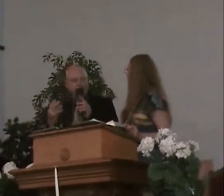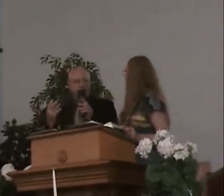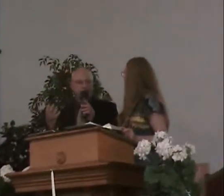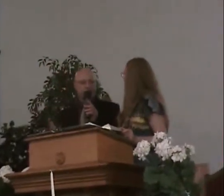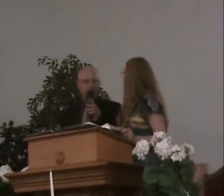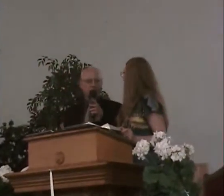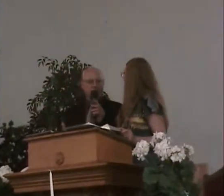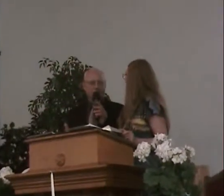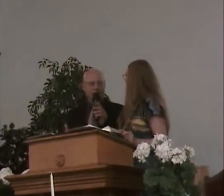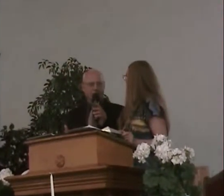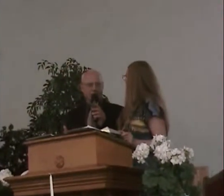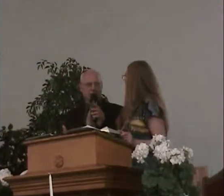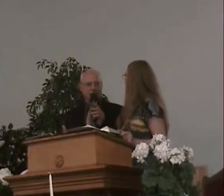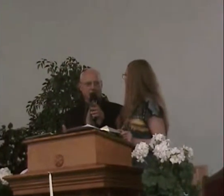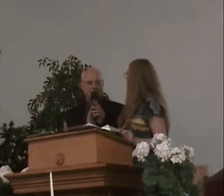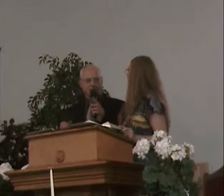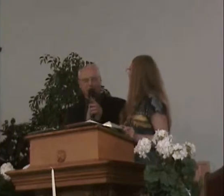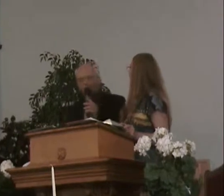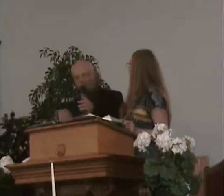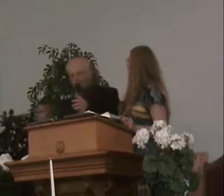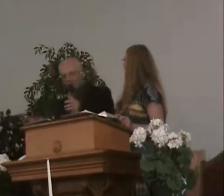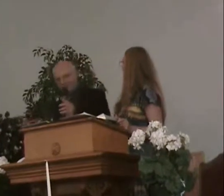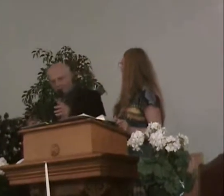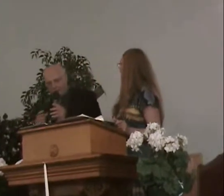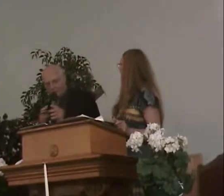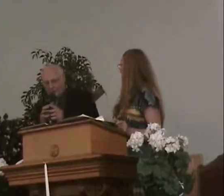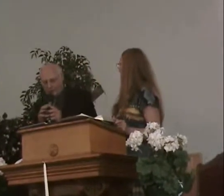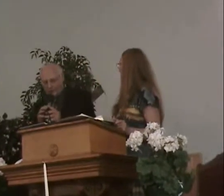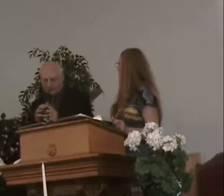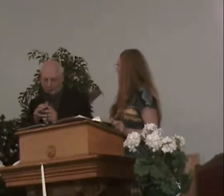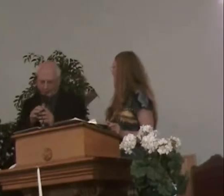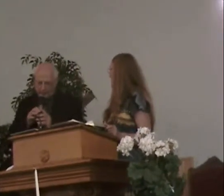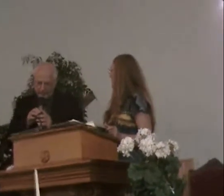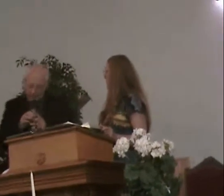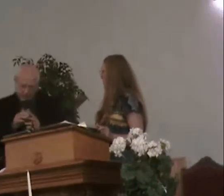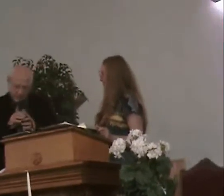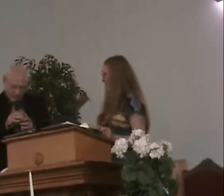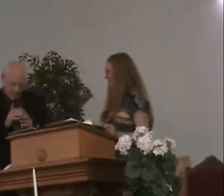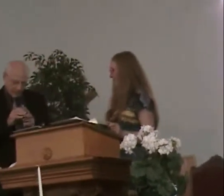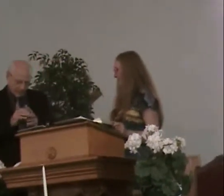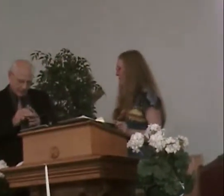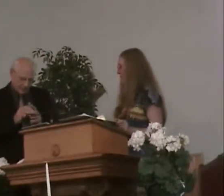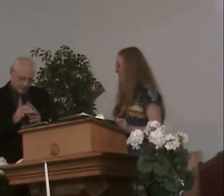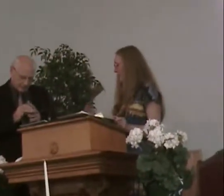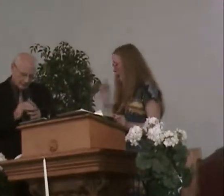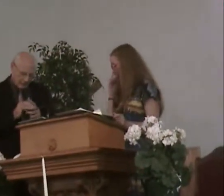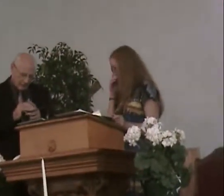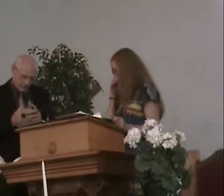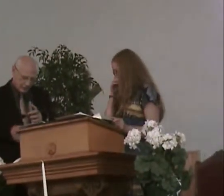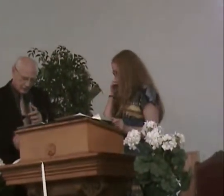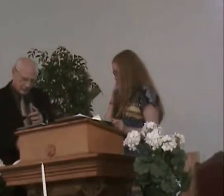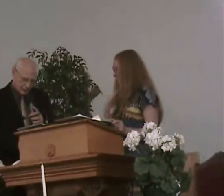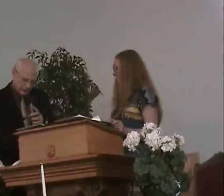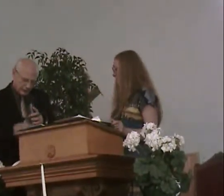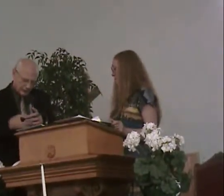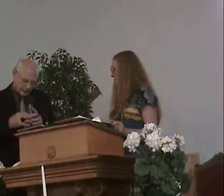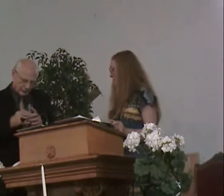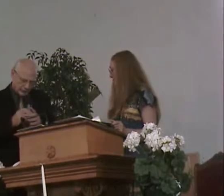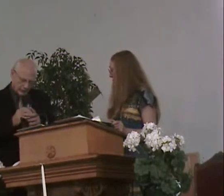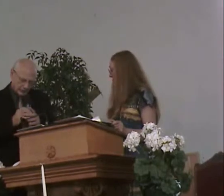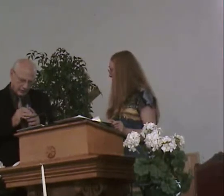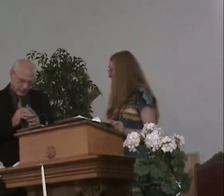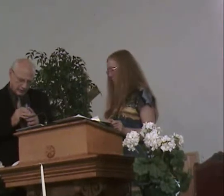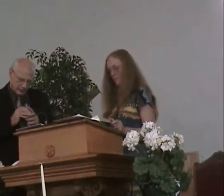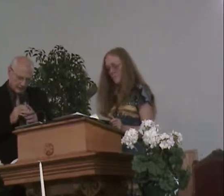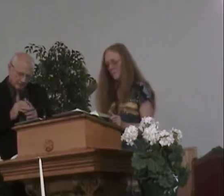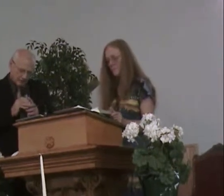willing that any should be lost? Correct. But that all should come to repentance? And then, um, as we read in